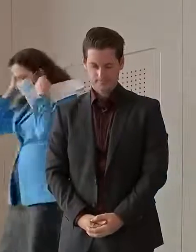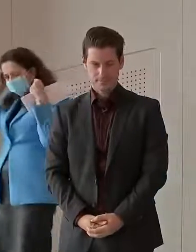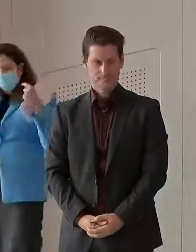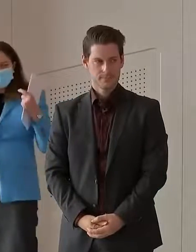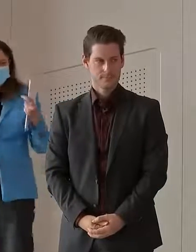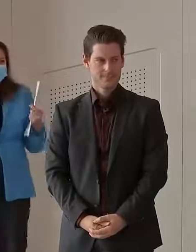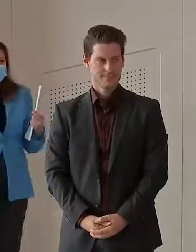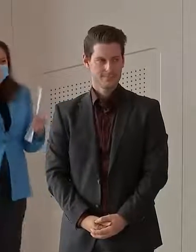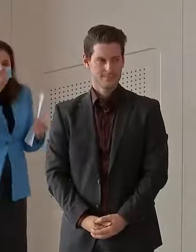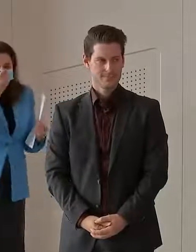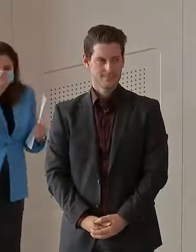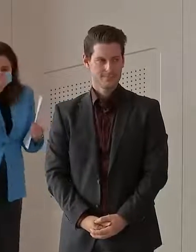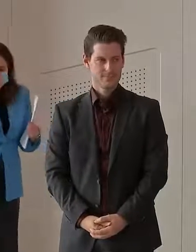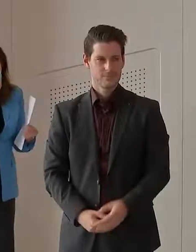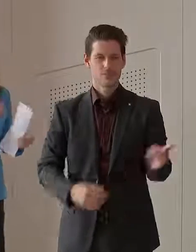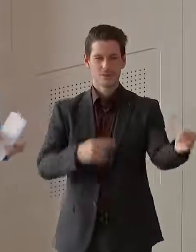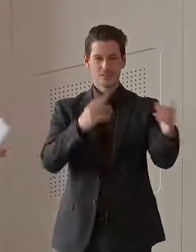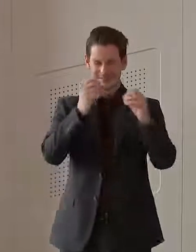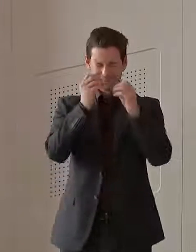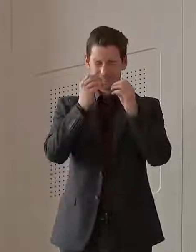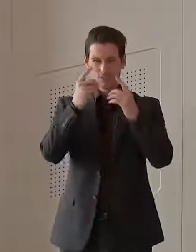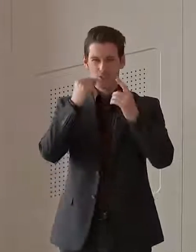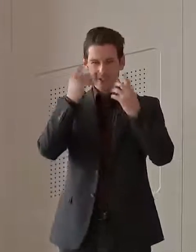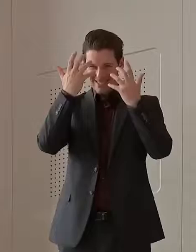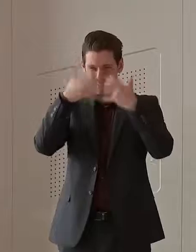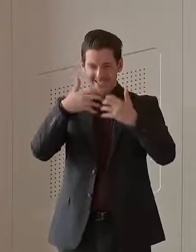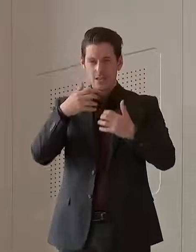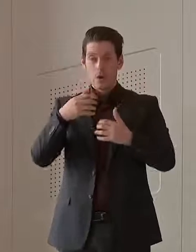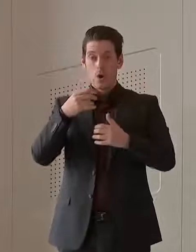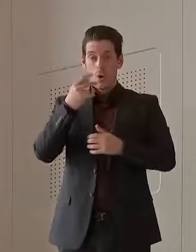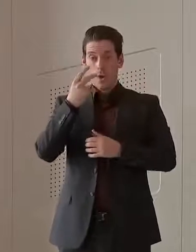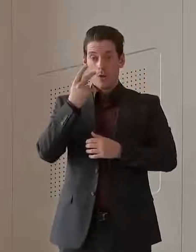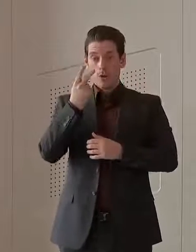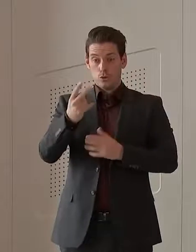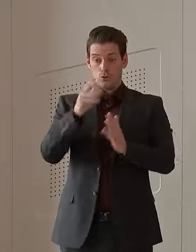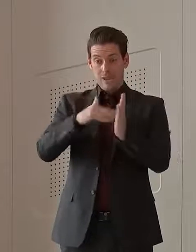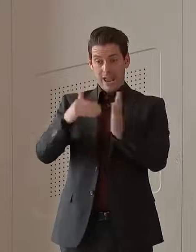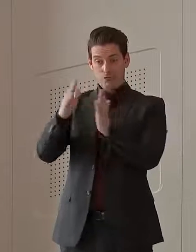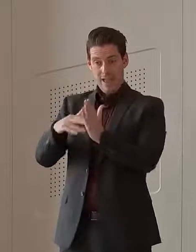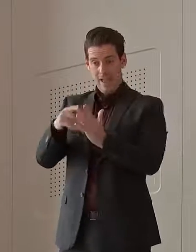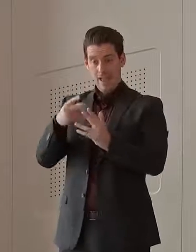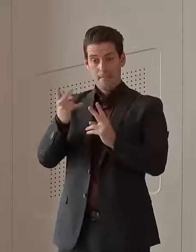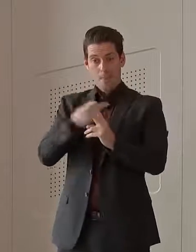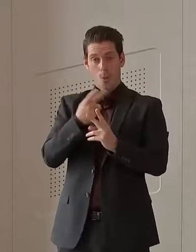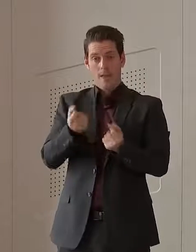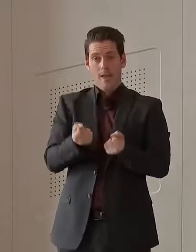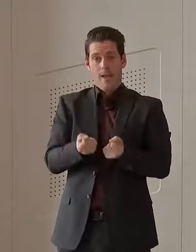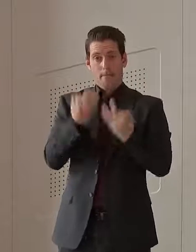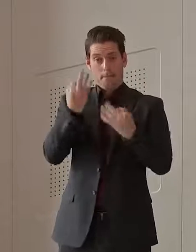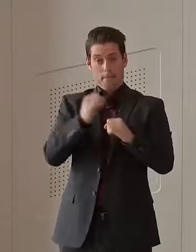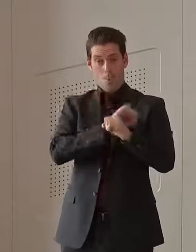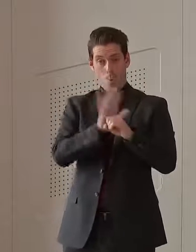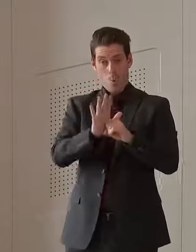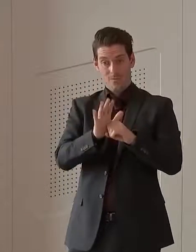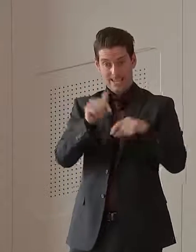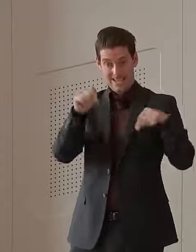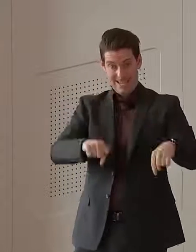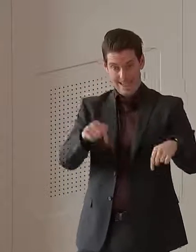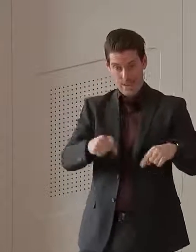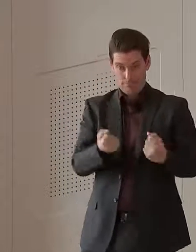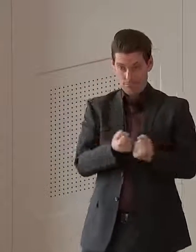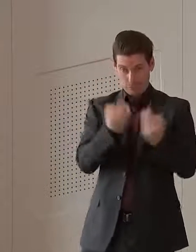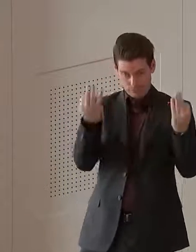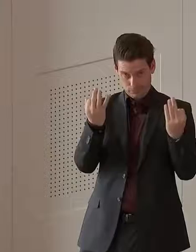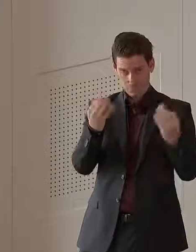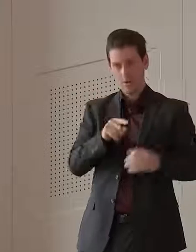Just to get my head around it, you mentioned the two truck drivers, have they tested negative? Yeah. So they tested positive in New South Wales, both